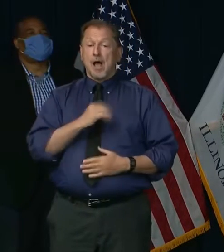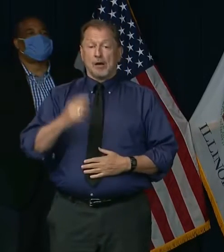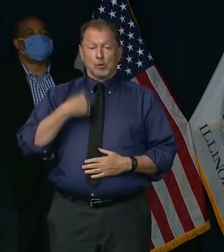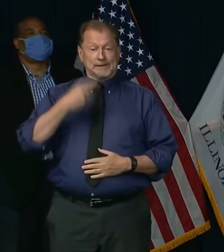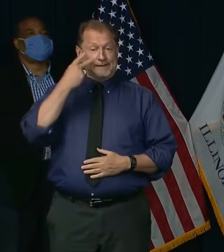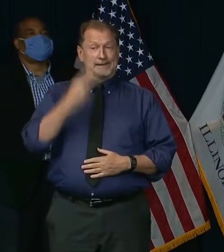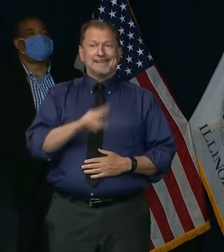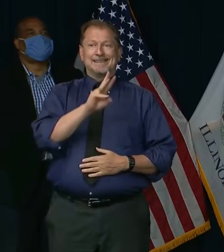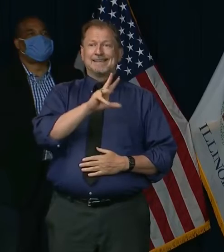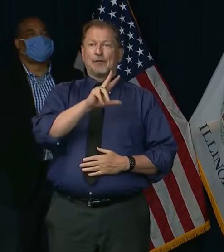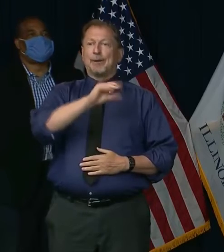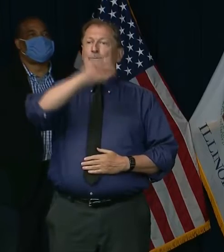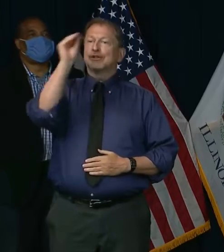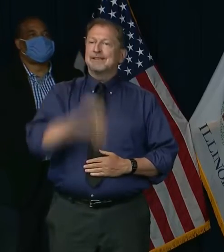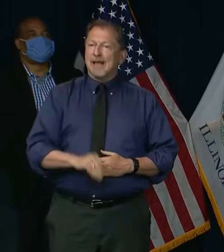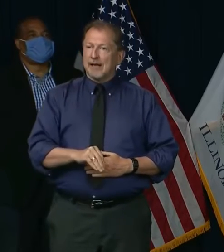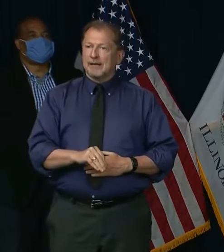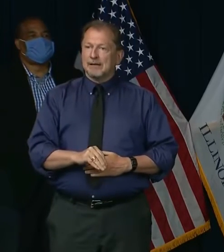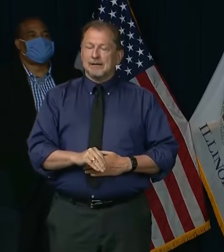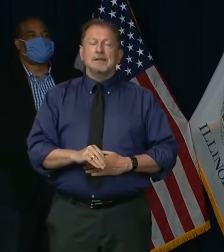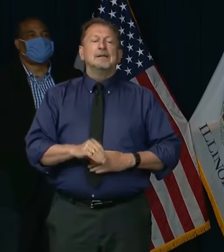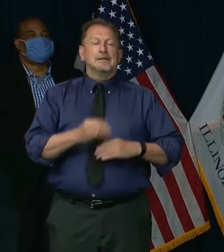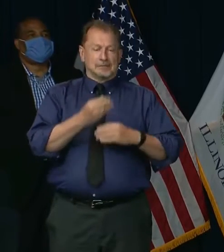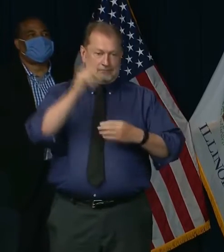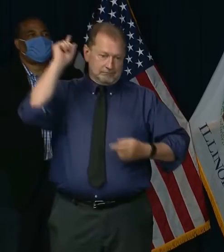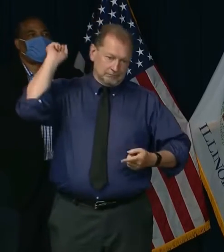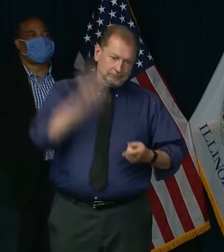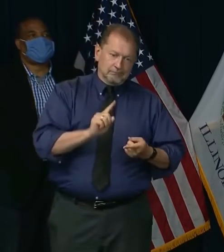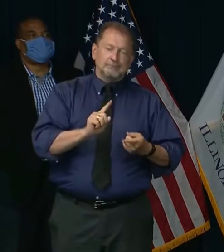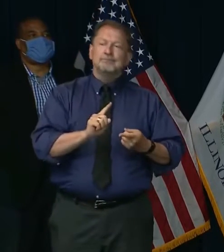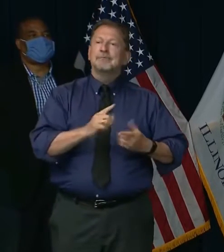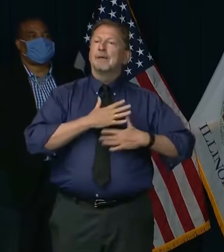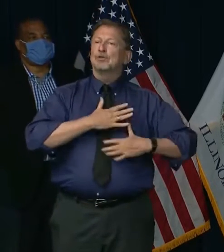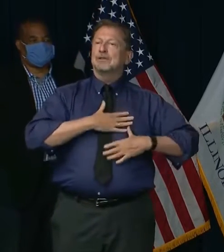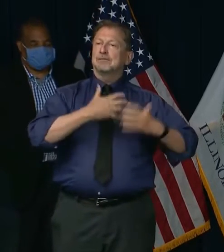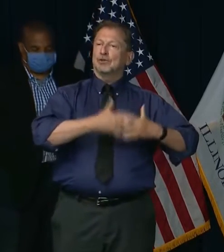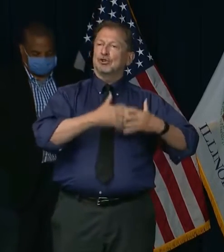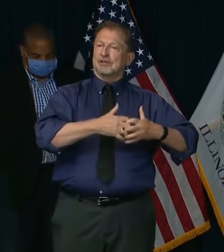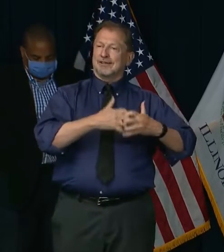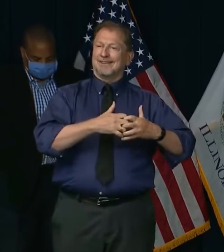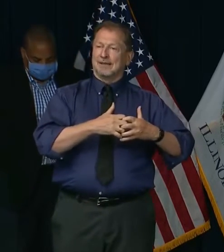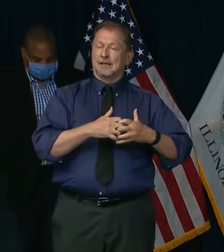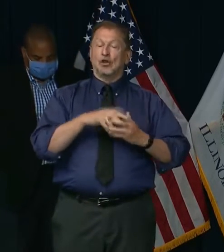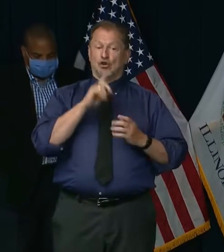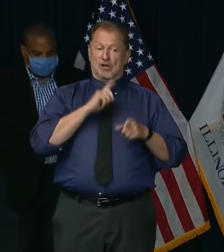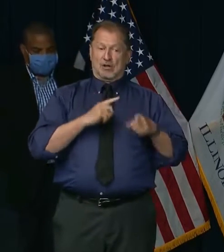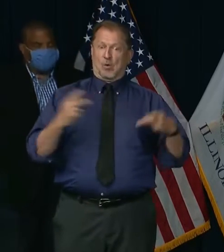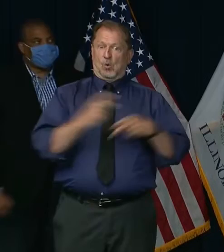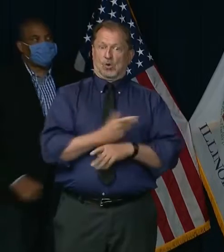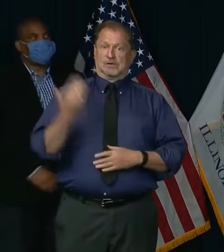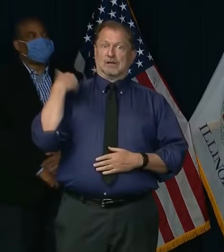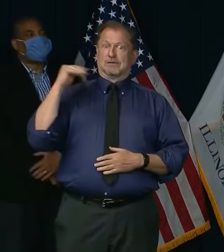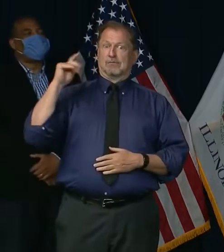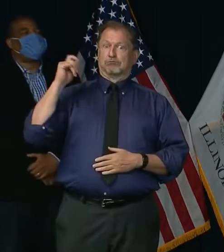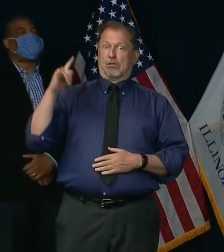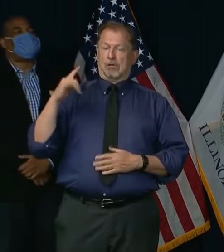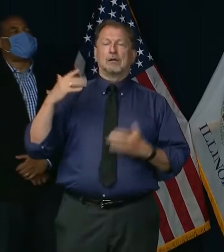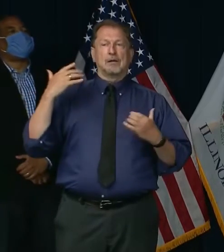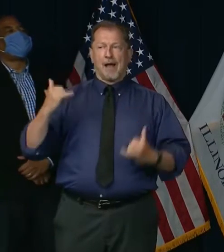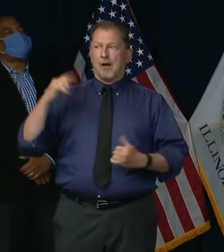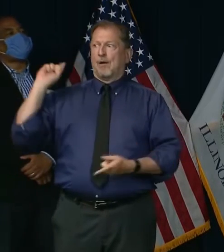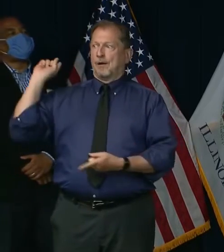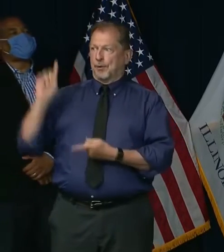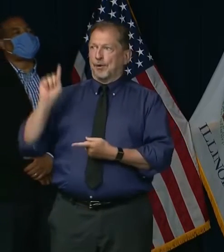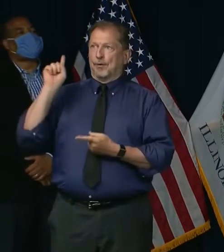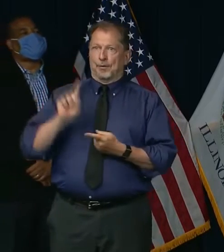since reaching a high in mid-April. As we reopen so many businesses and activities in each